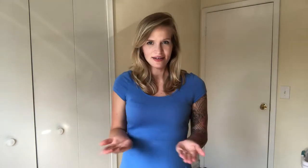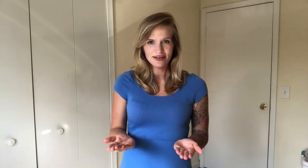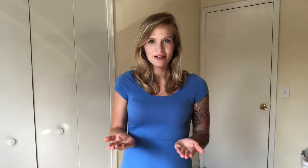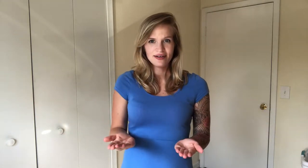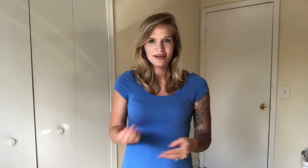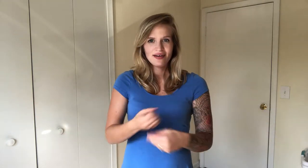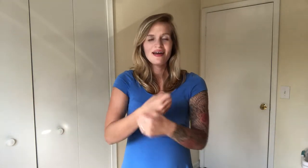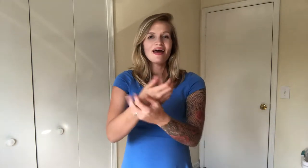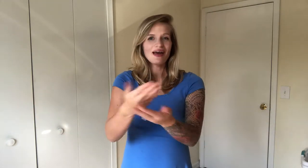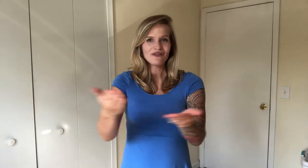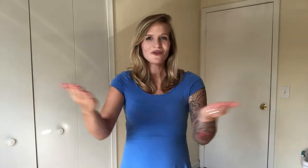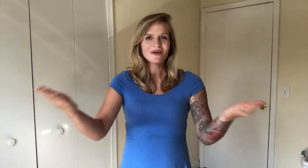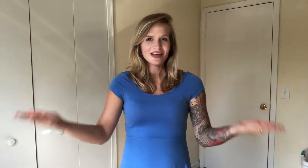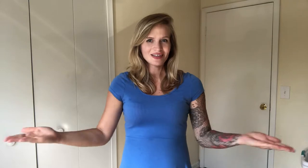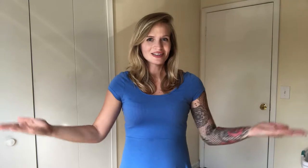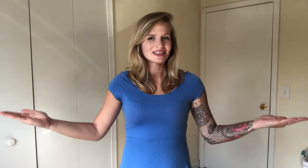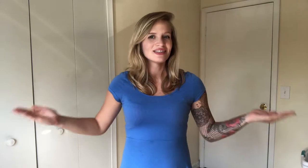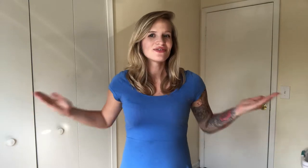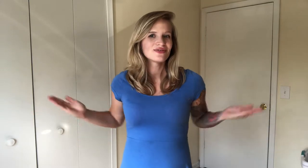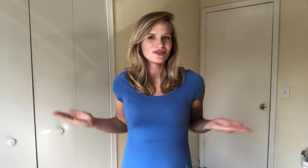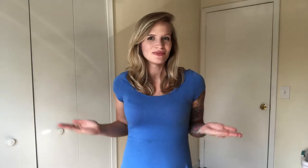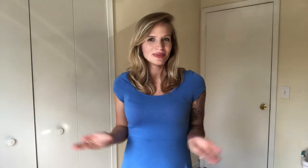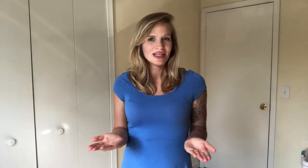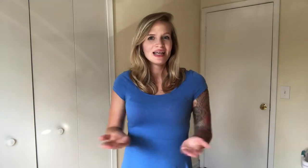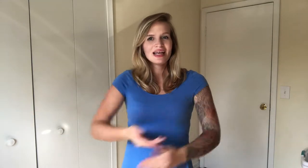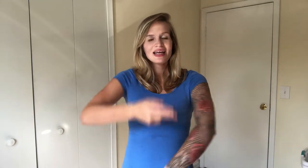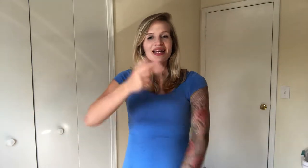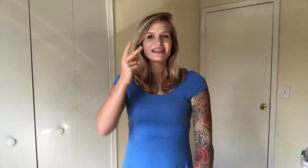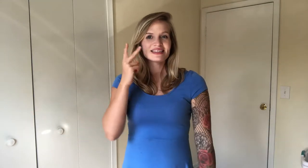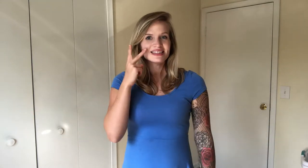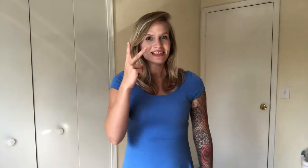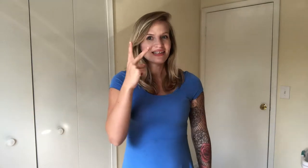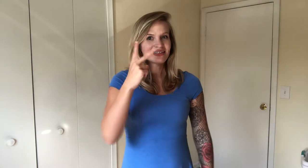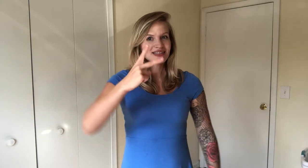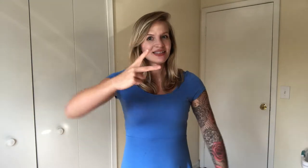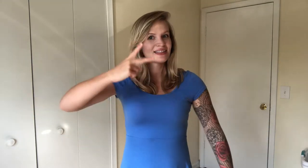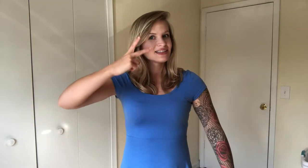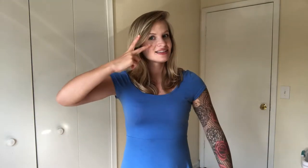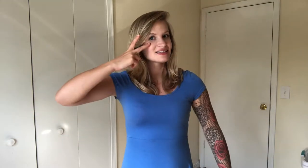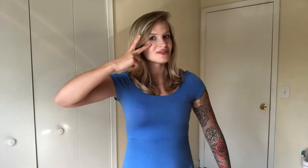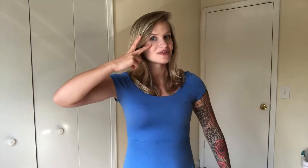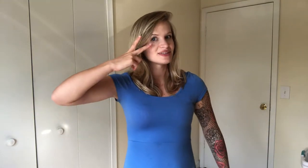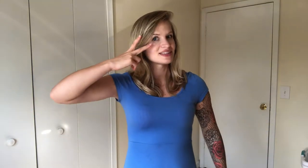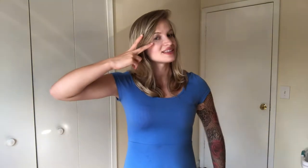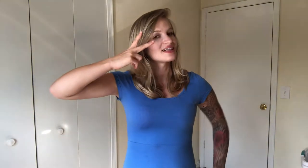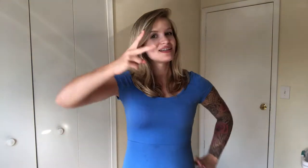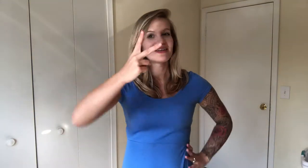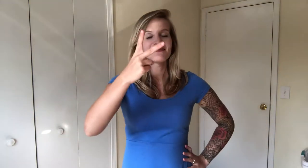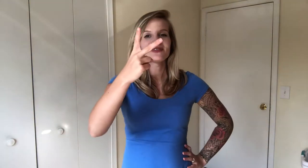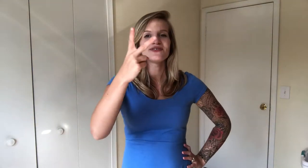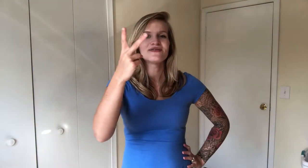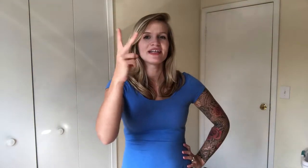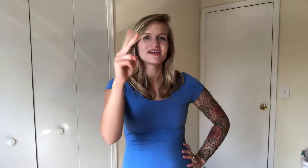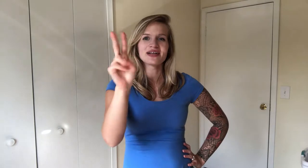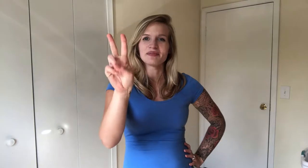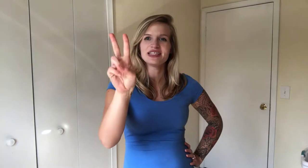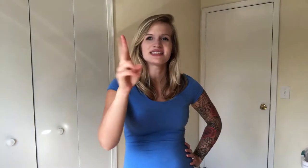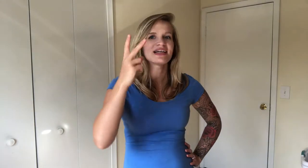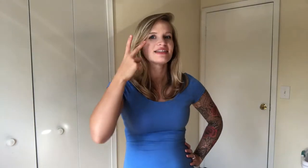Here. Everyone else in the room can see it. So just two finger like peace sign